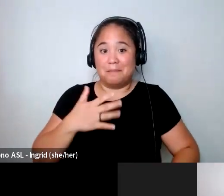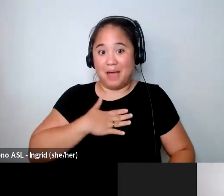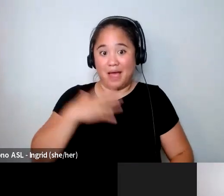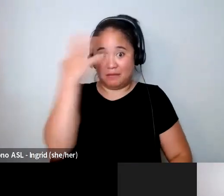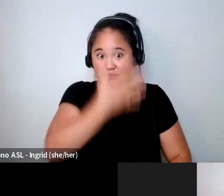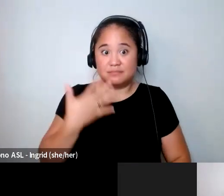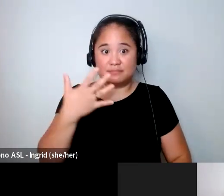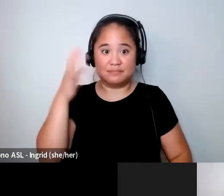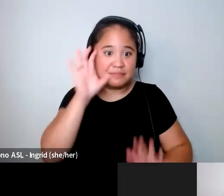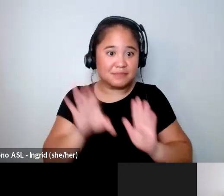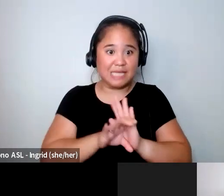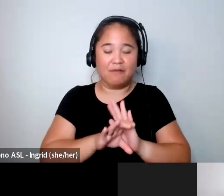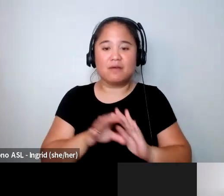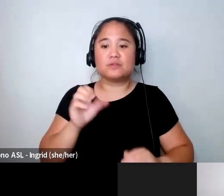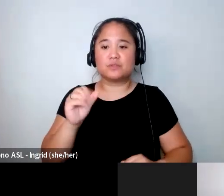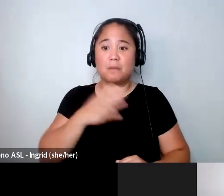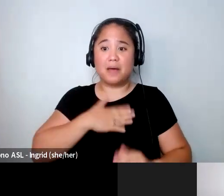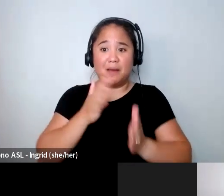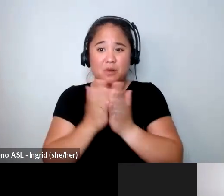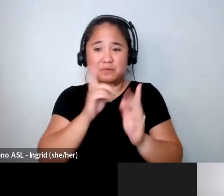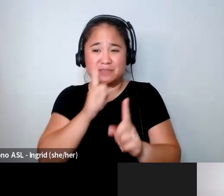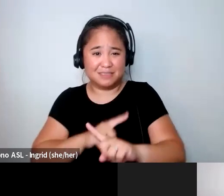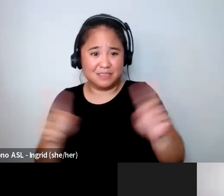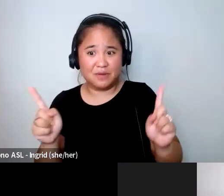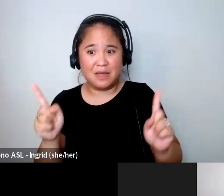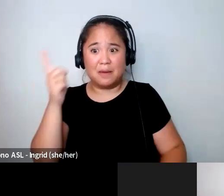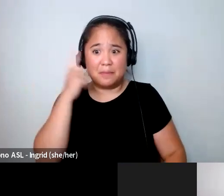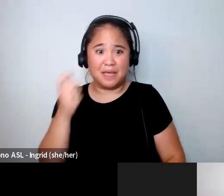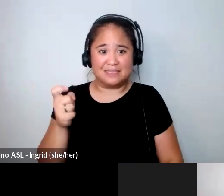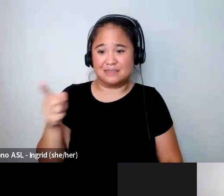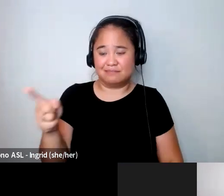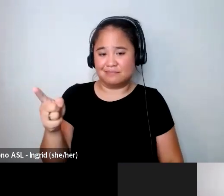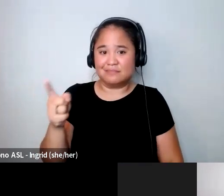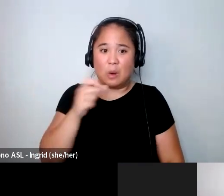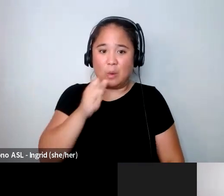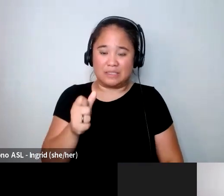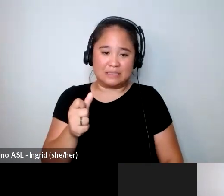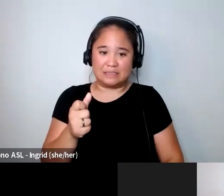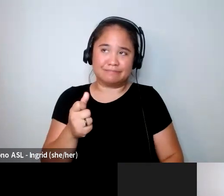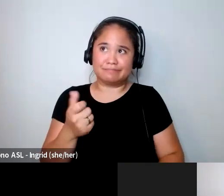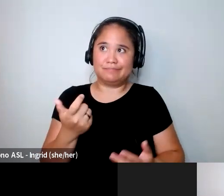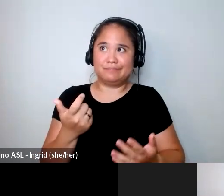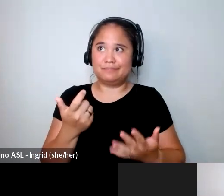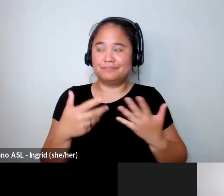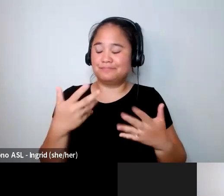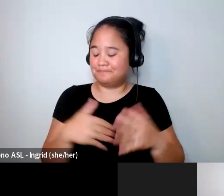so my book was very different because it was not created from someone you know creating